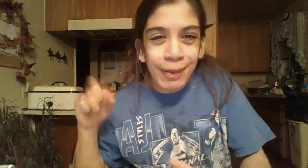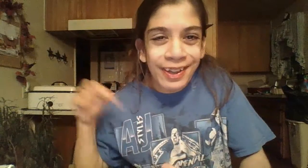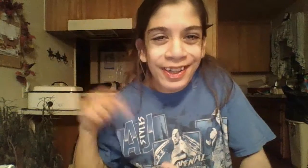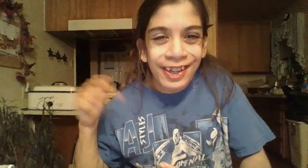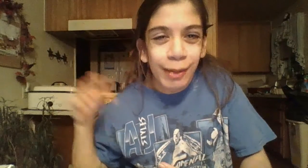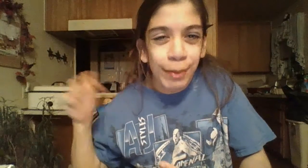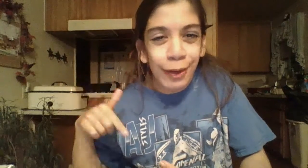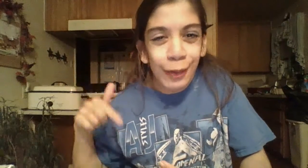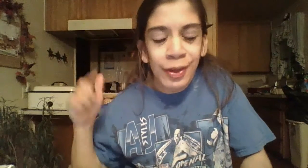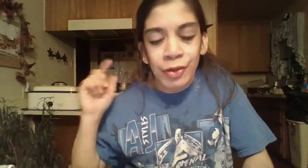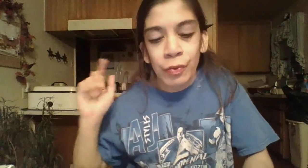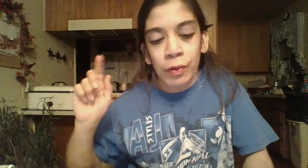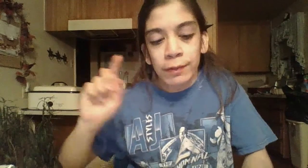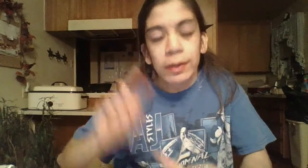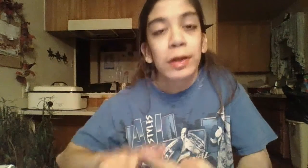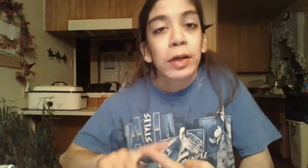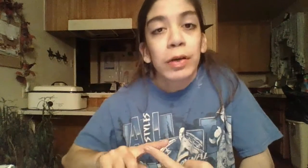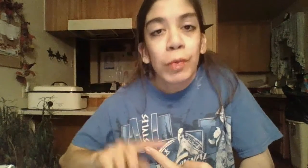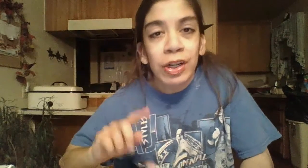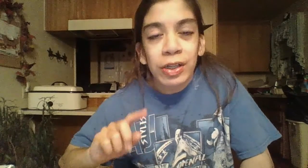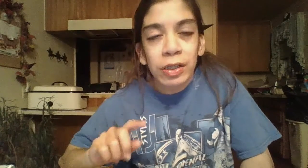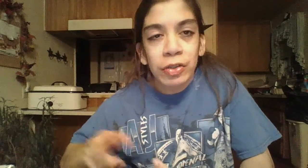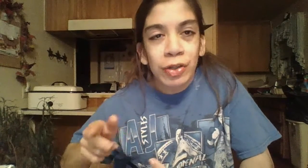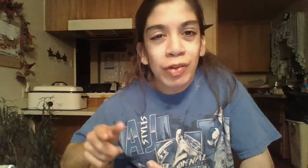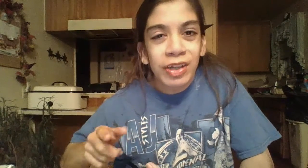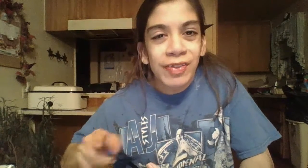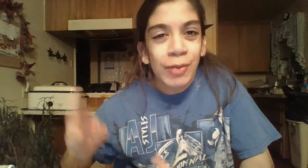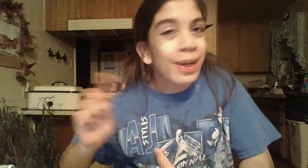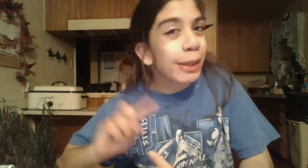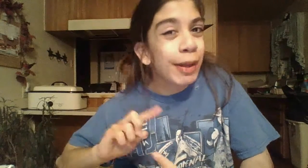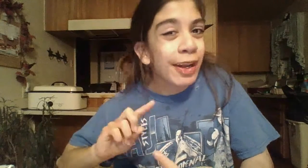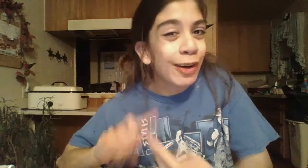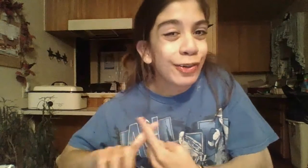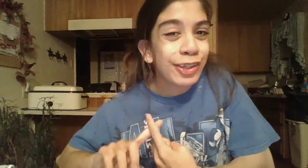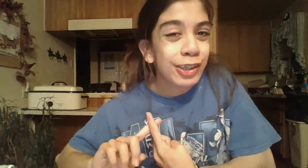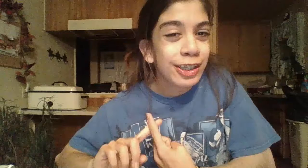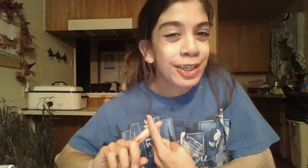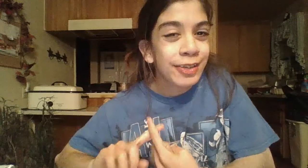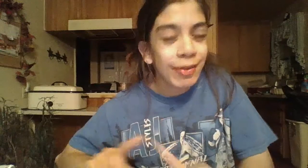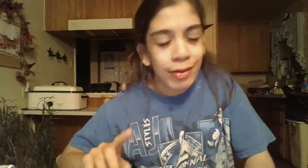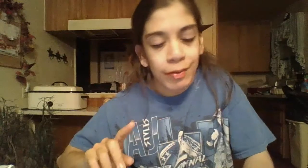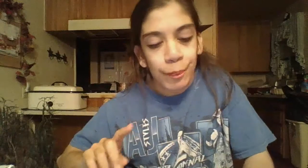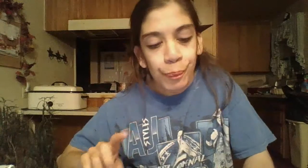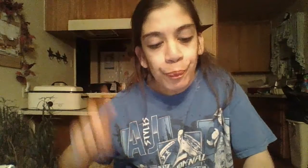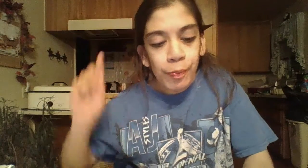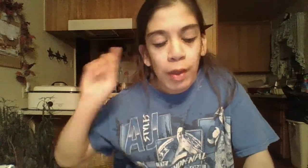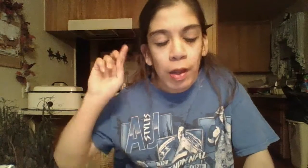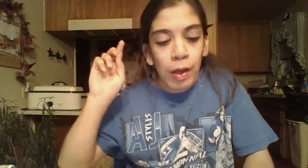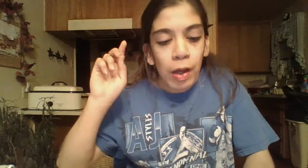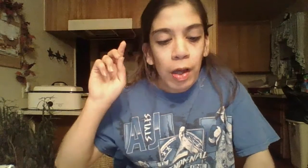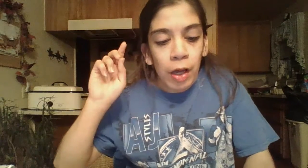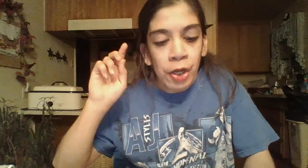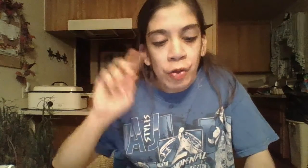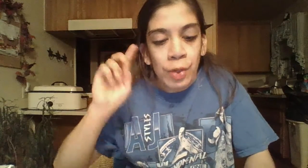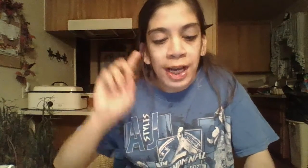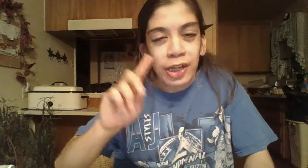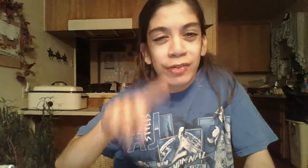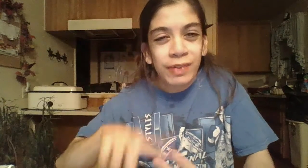that playlist in the link below, and you will watch, and you can watch the video of me explaining the whole series, and then I do reaction